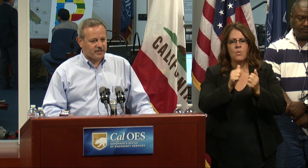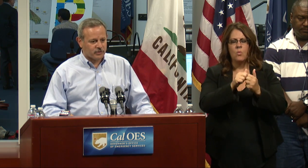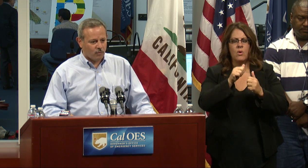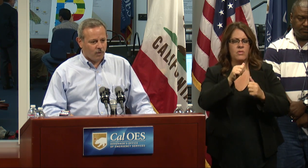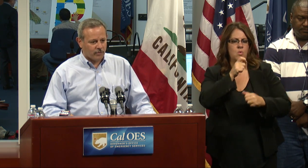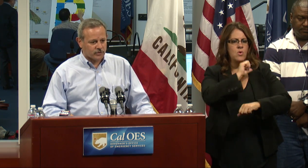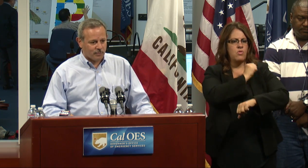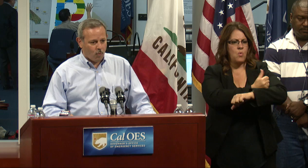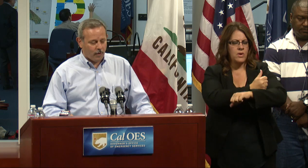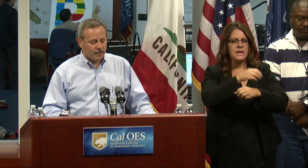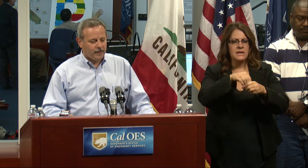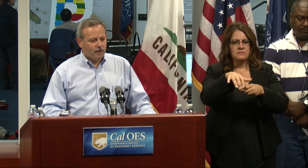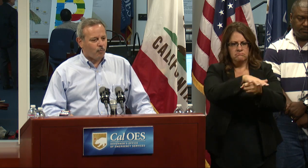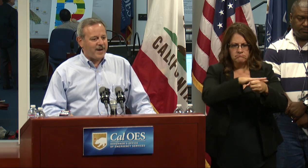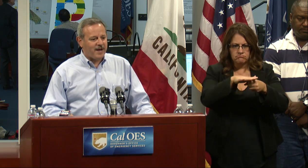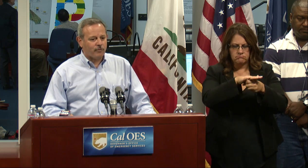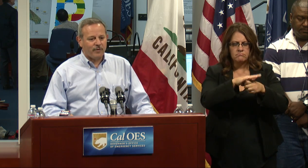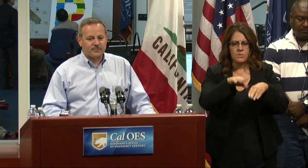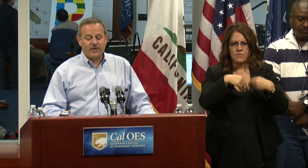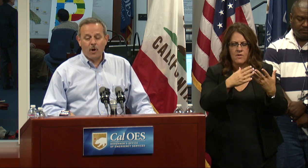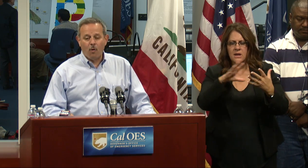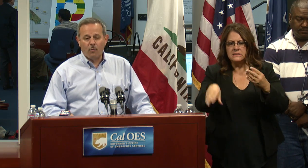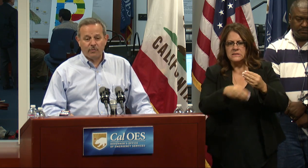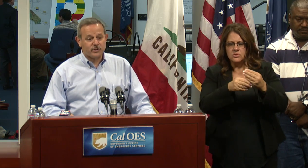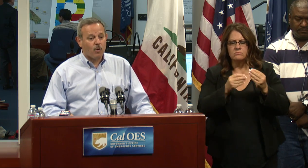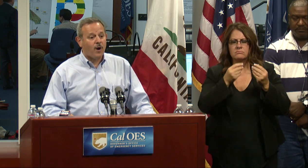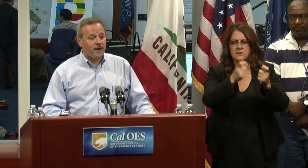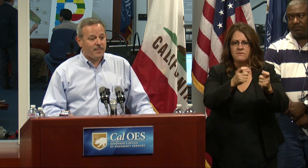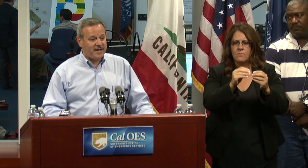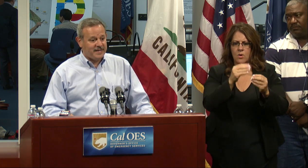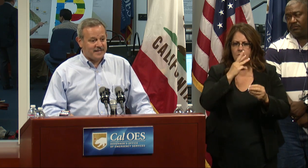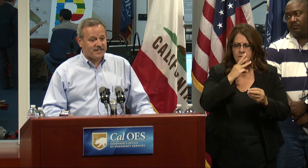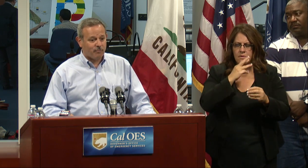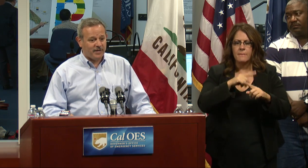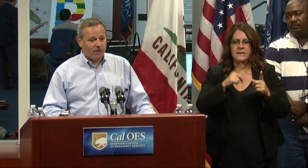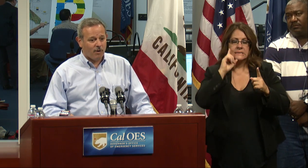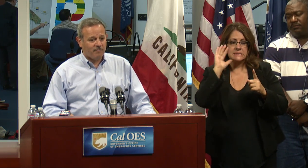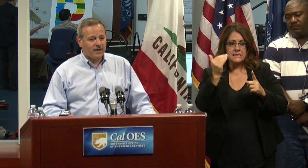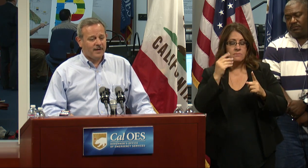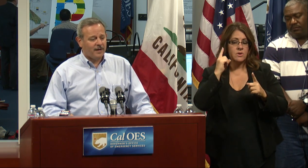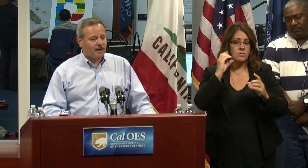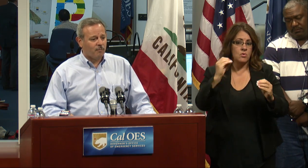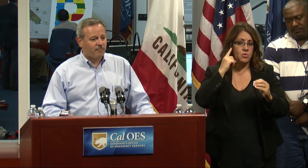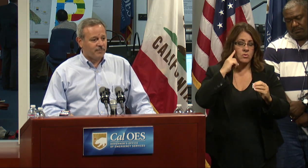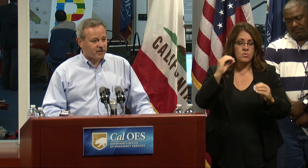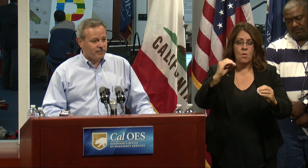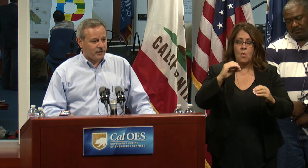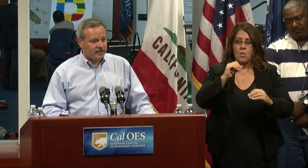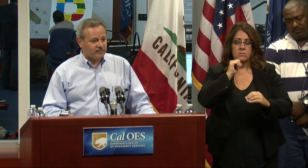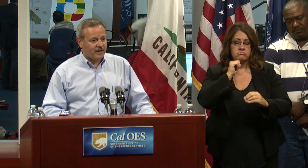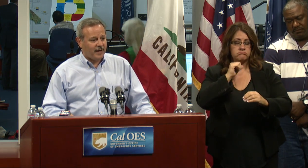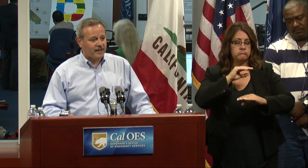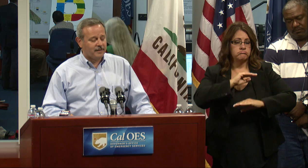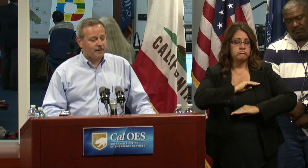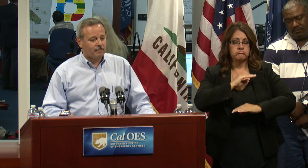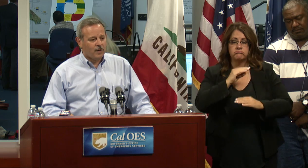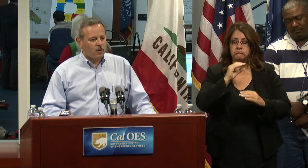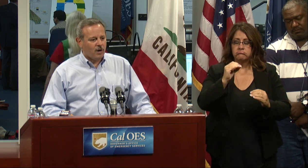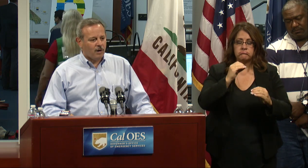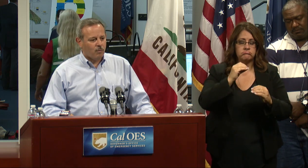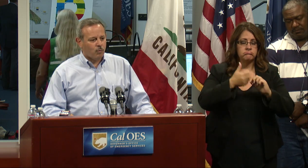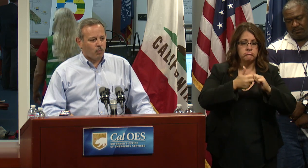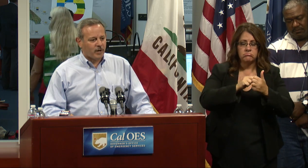with additional water support. Right now, there is no unmet needs that we know of from the communities and